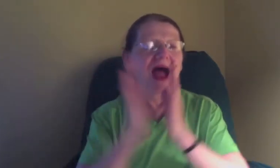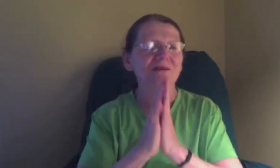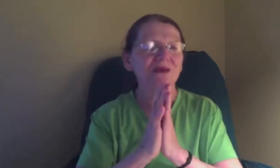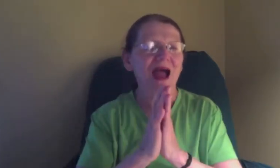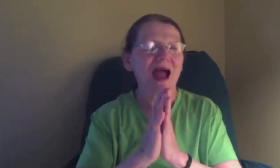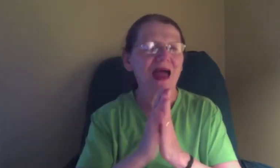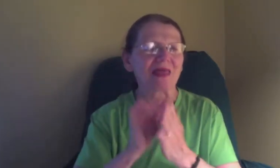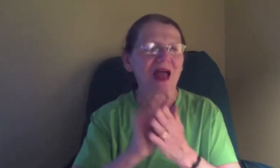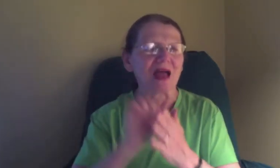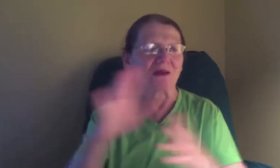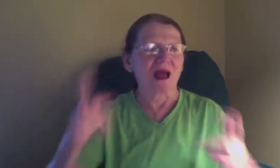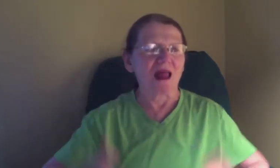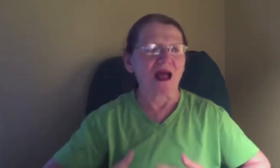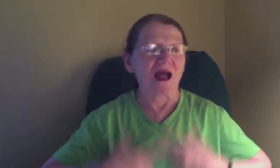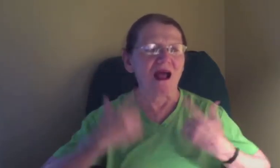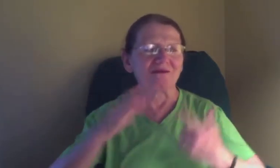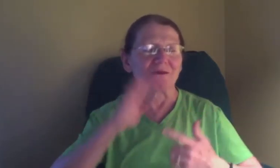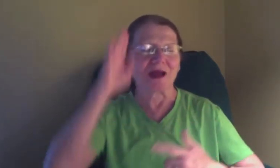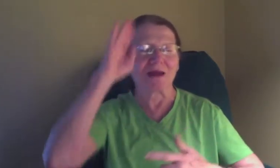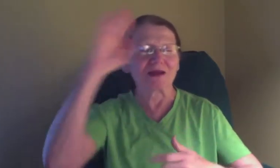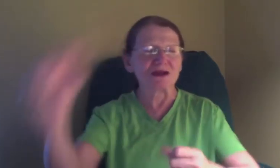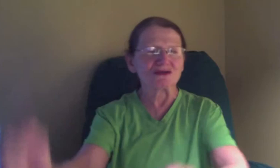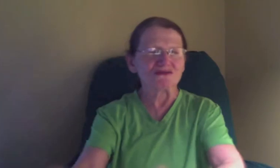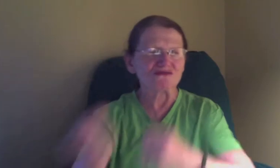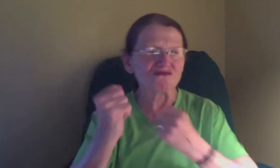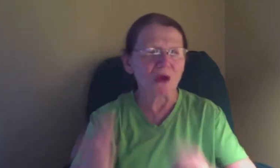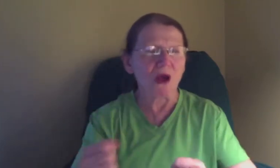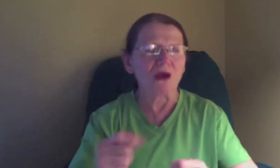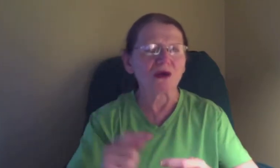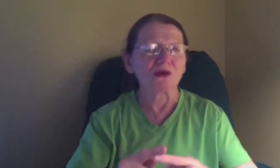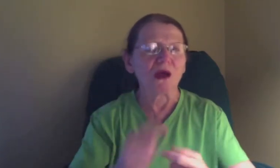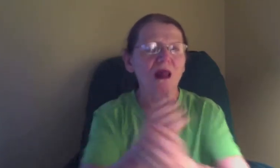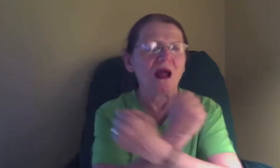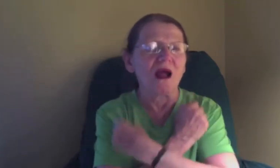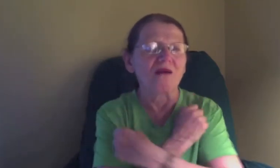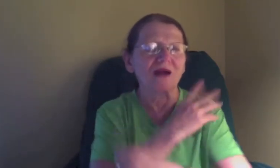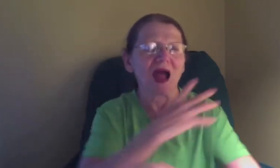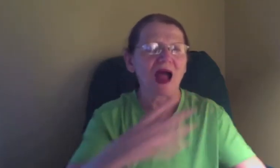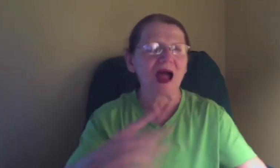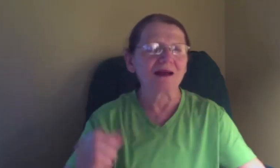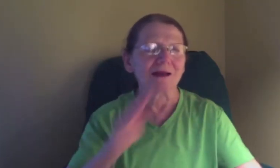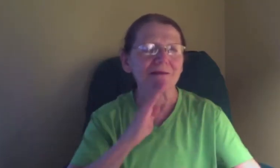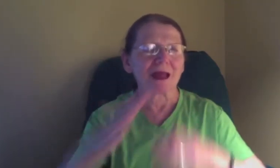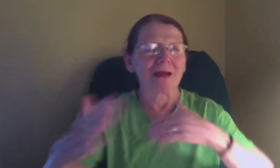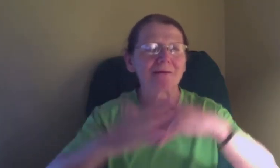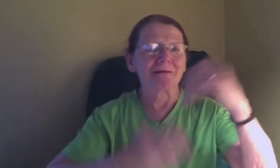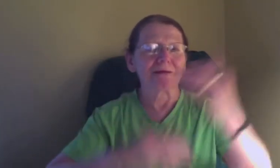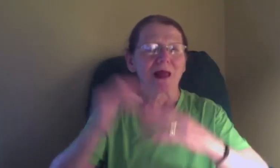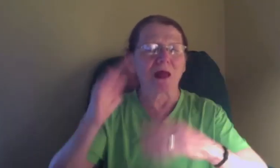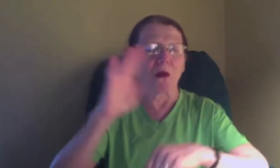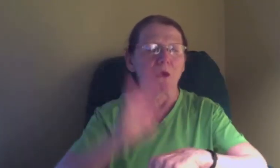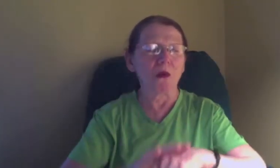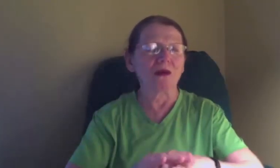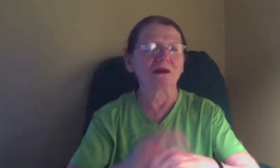don't know